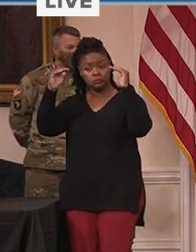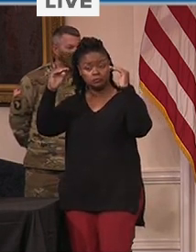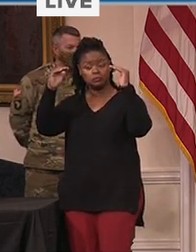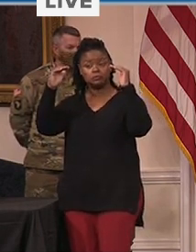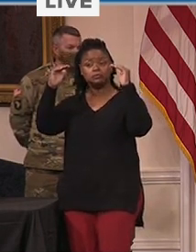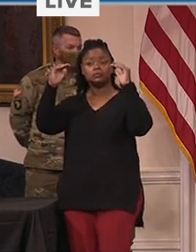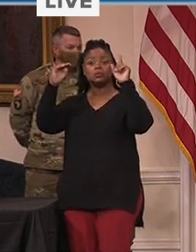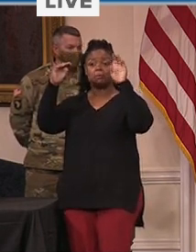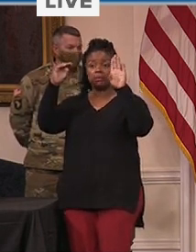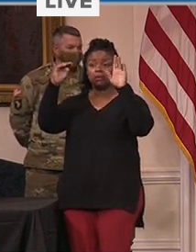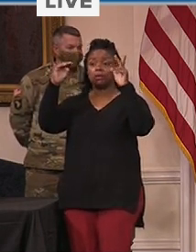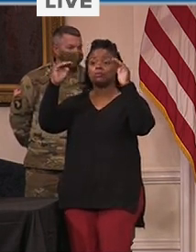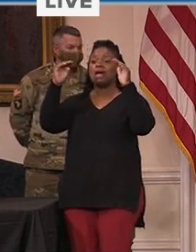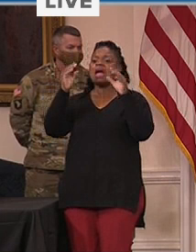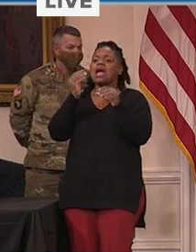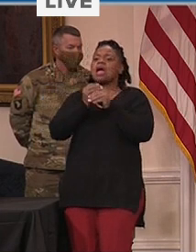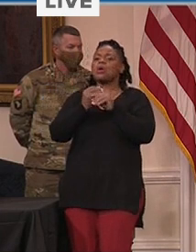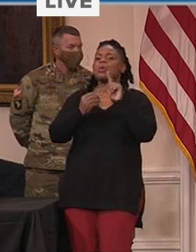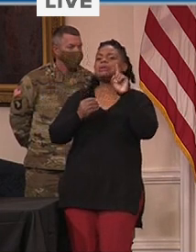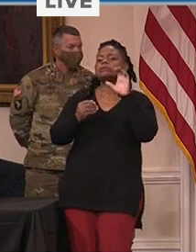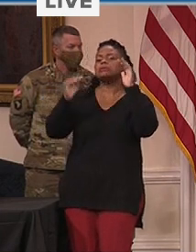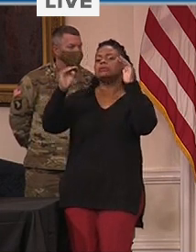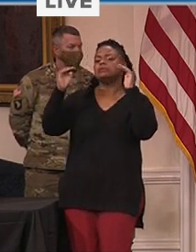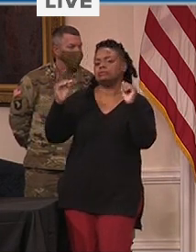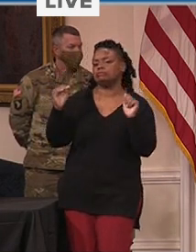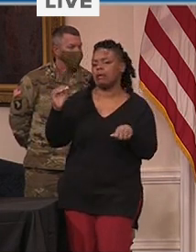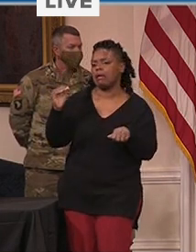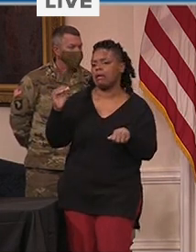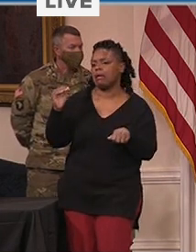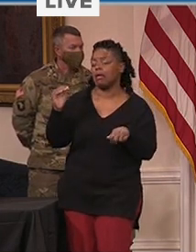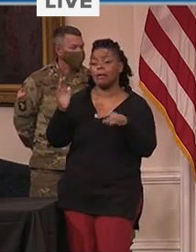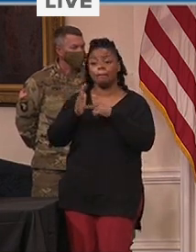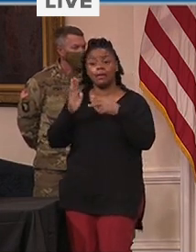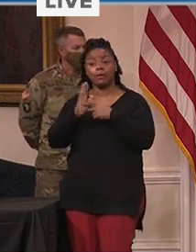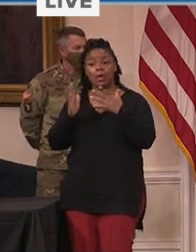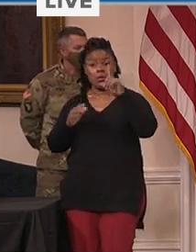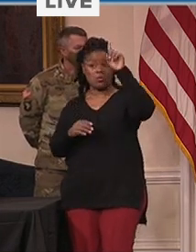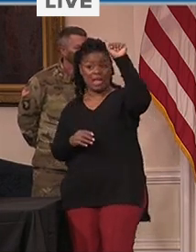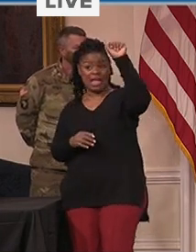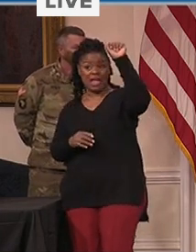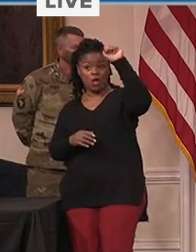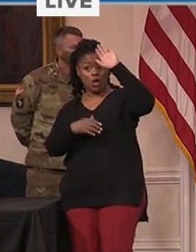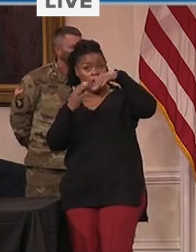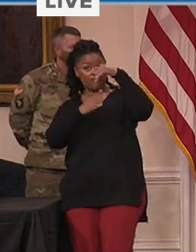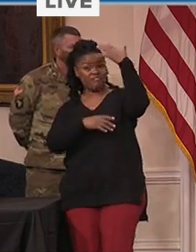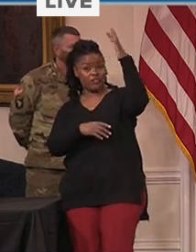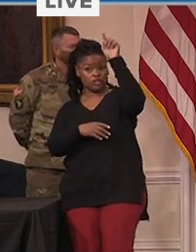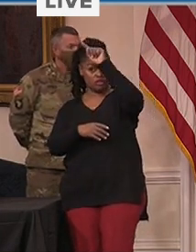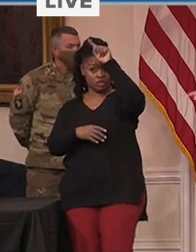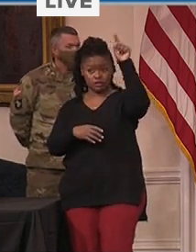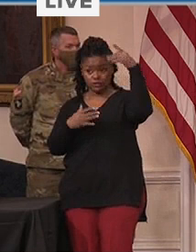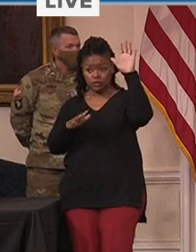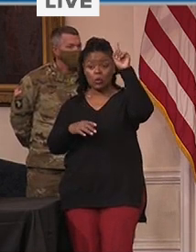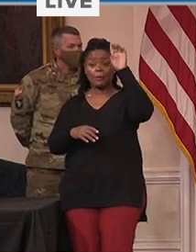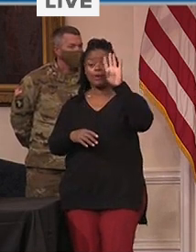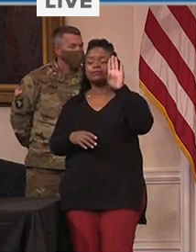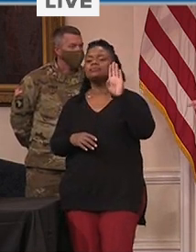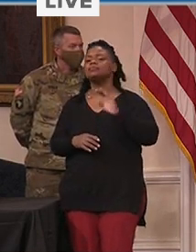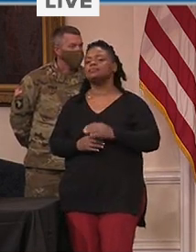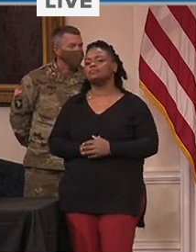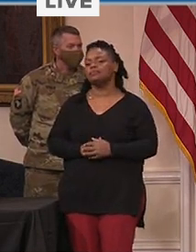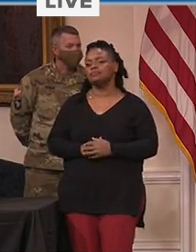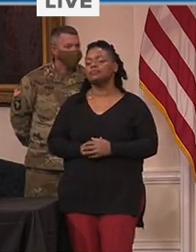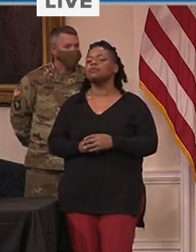all of the members of a particular priority group to be completed before we move on to begin that